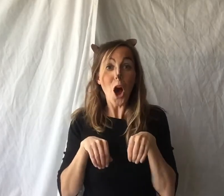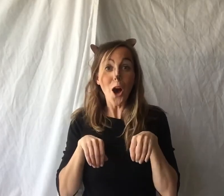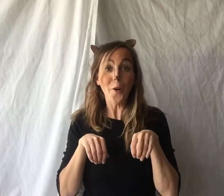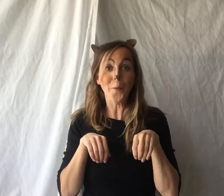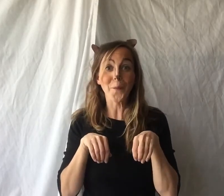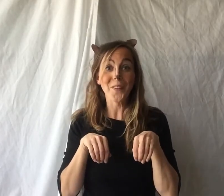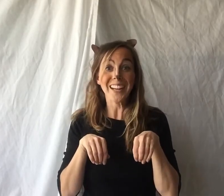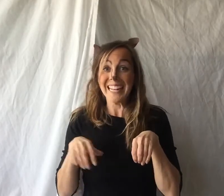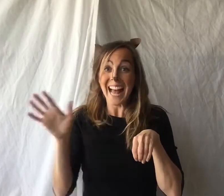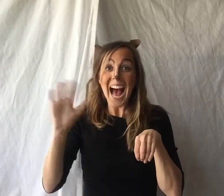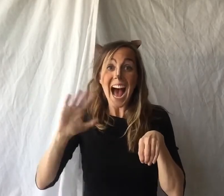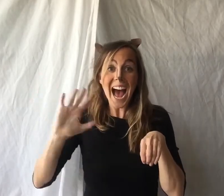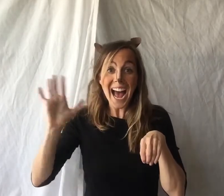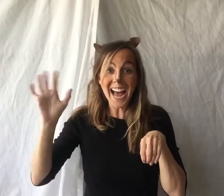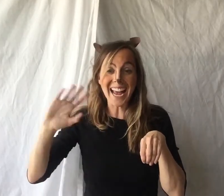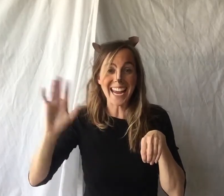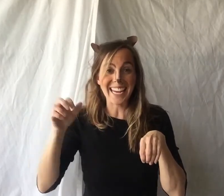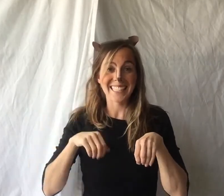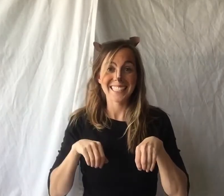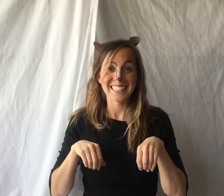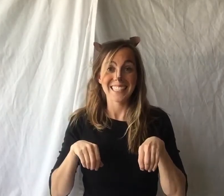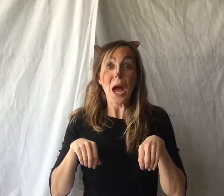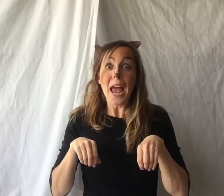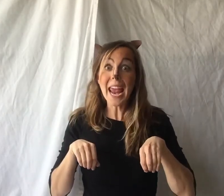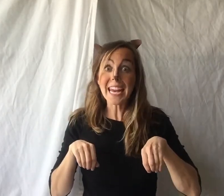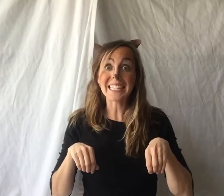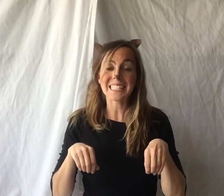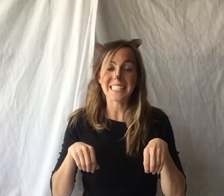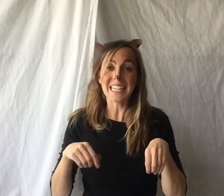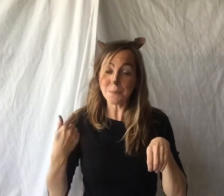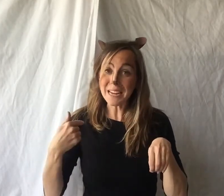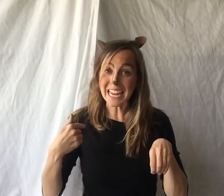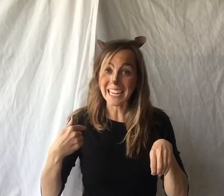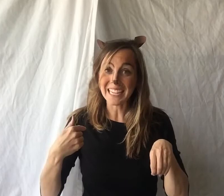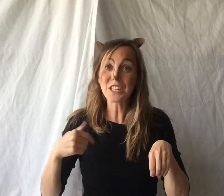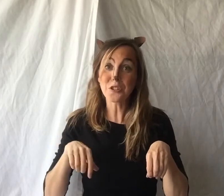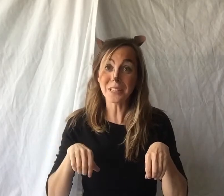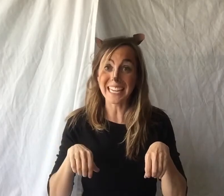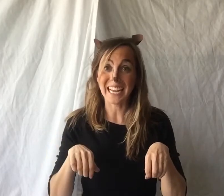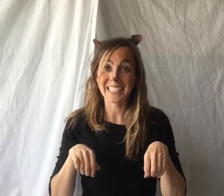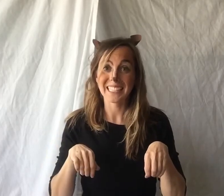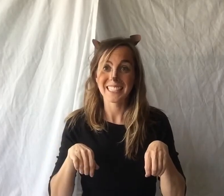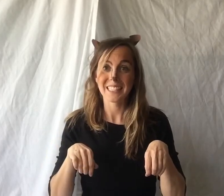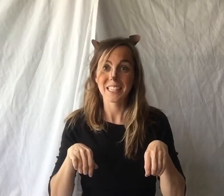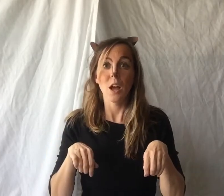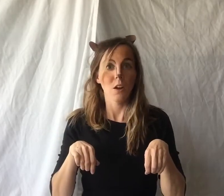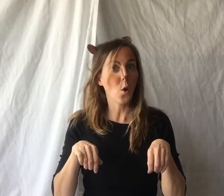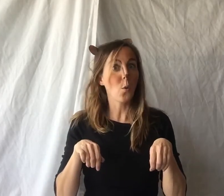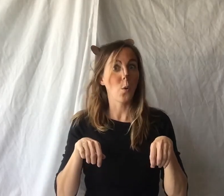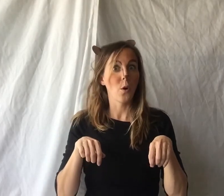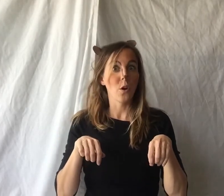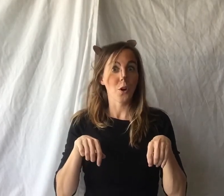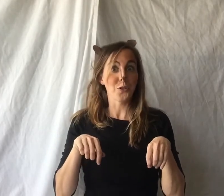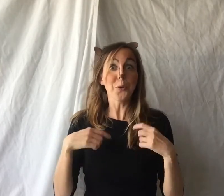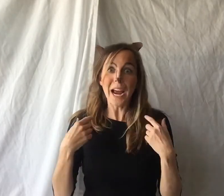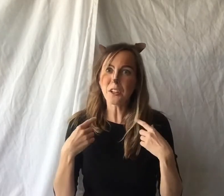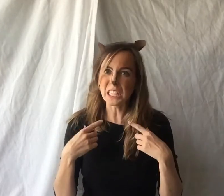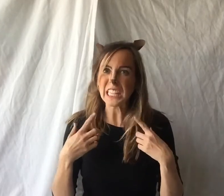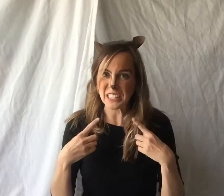Oh hi hey it's me it's Julia oh do I look a little